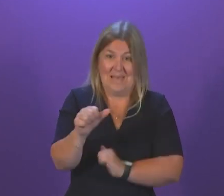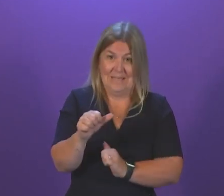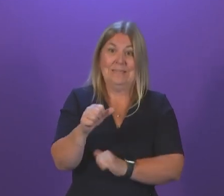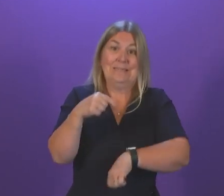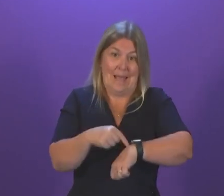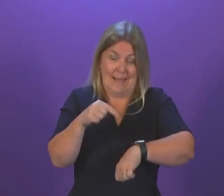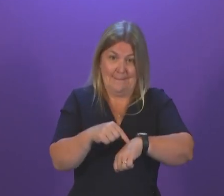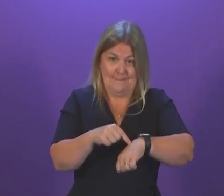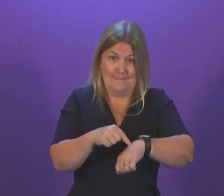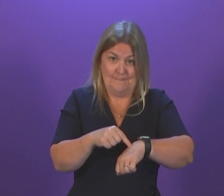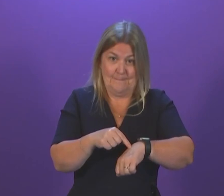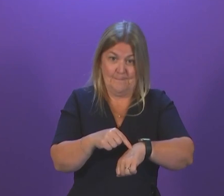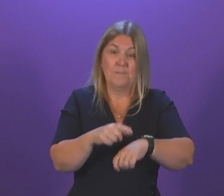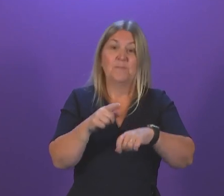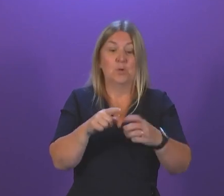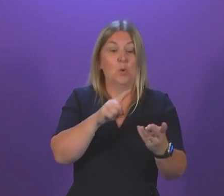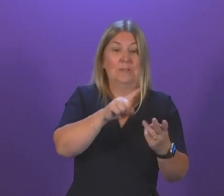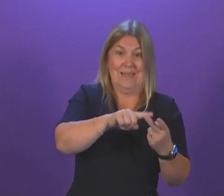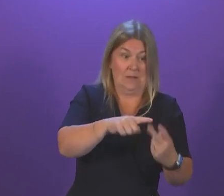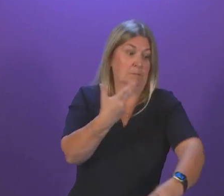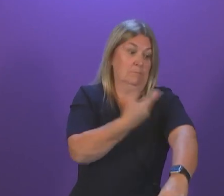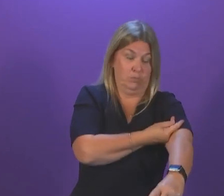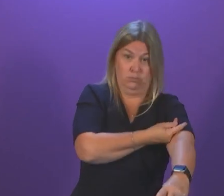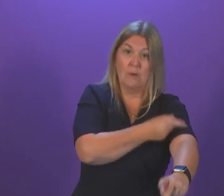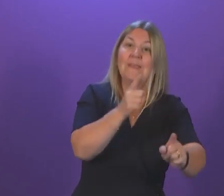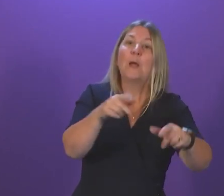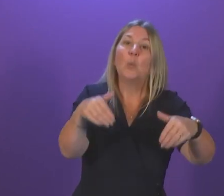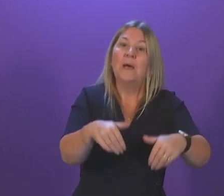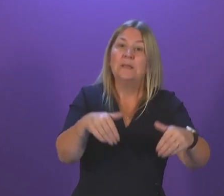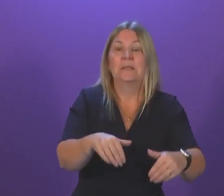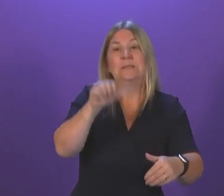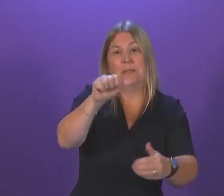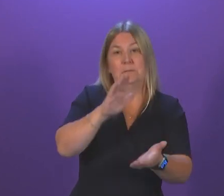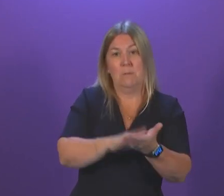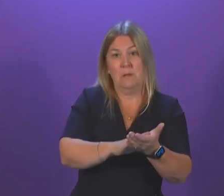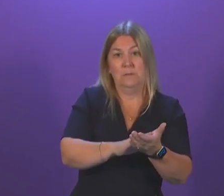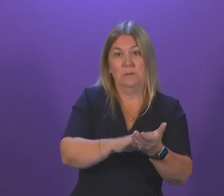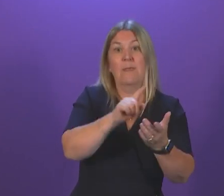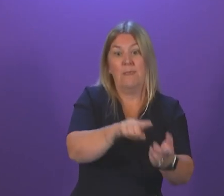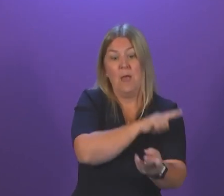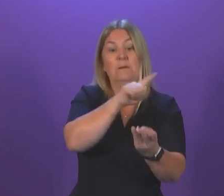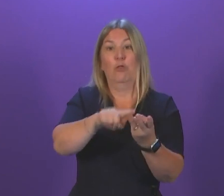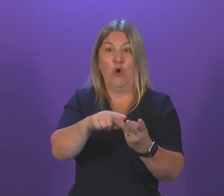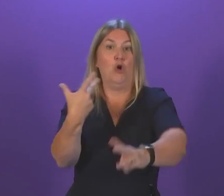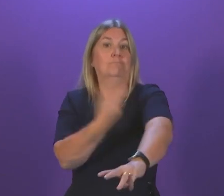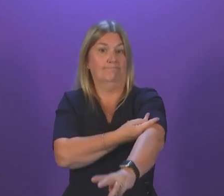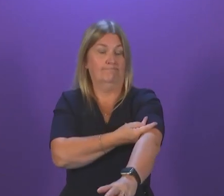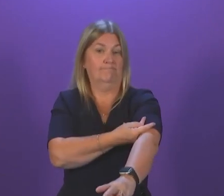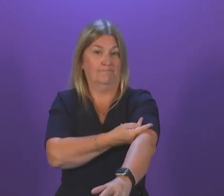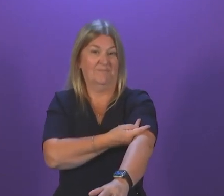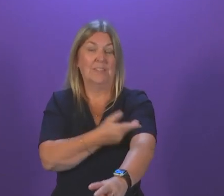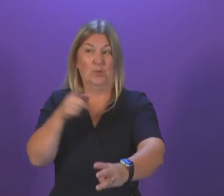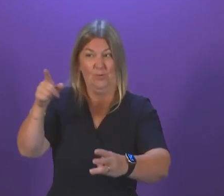dose. So that's why the JCVI has recommended a six-month gap. So it's really important that we follow the best clinical